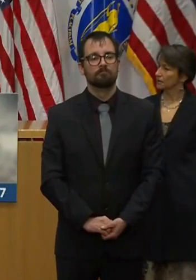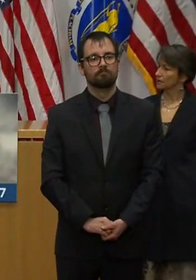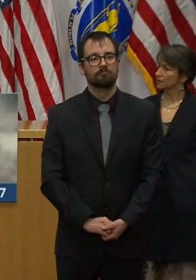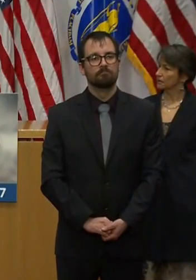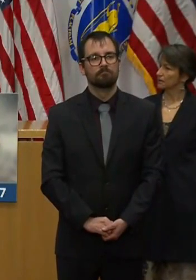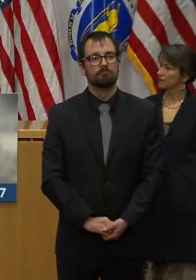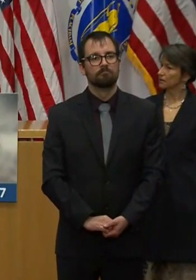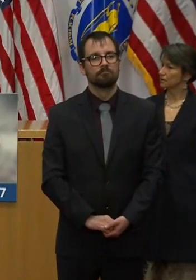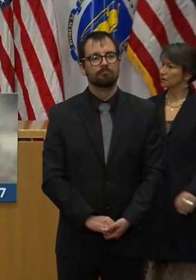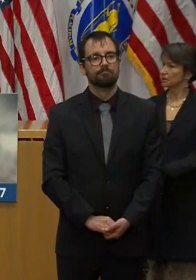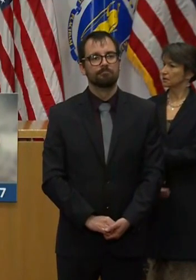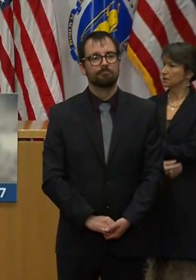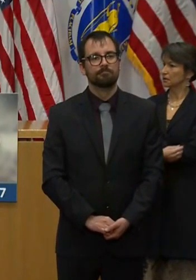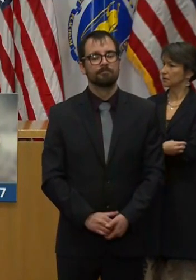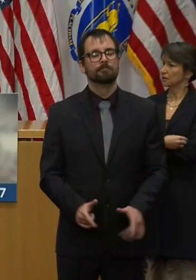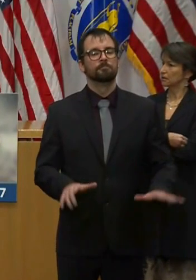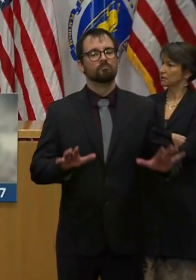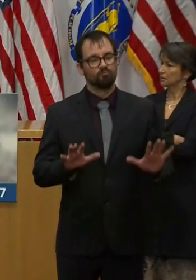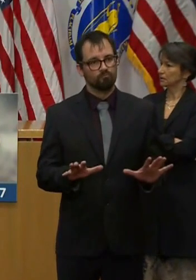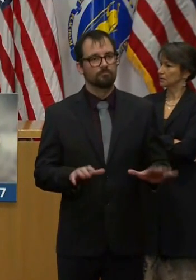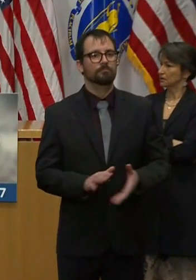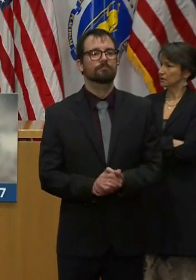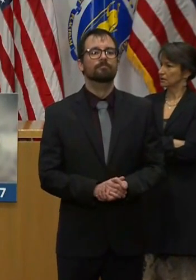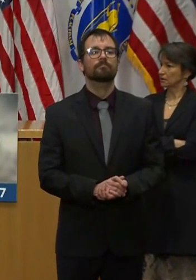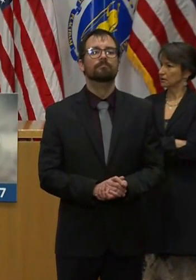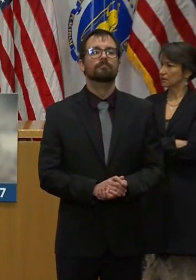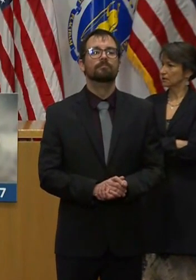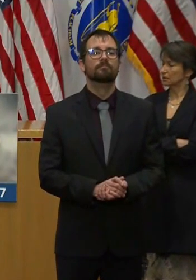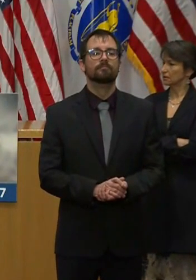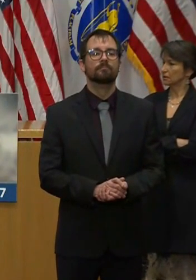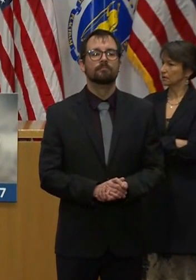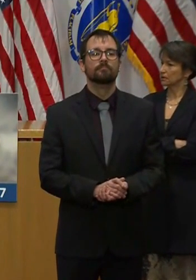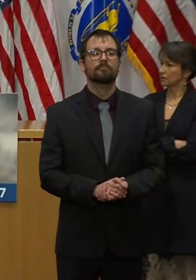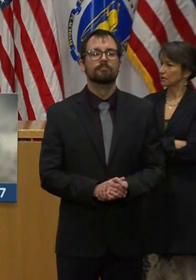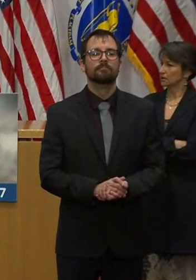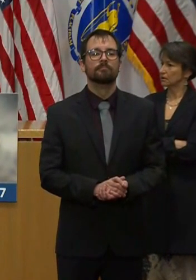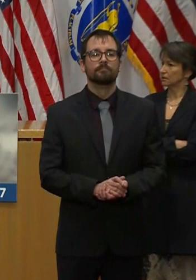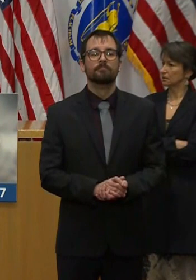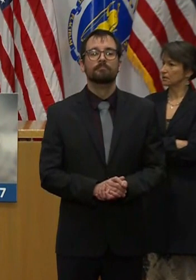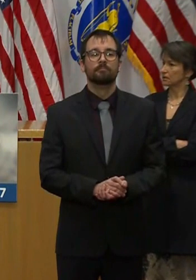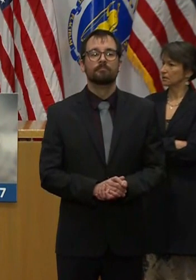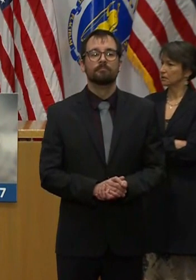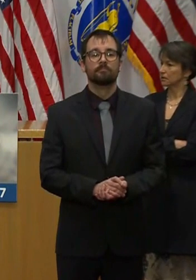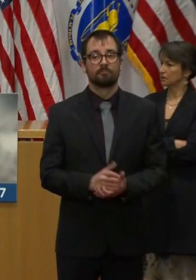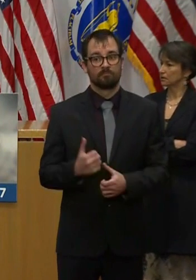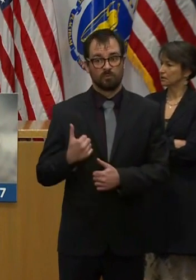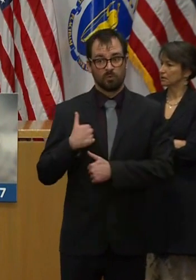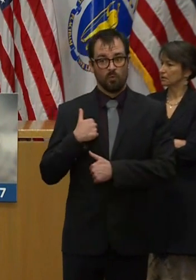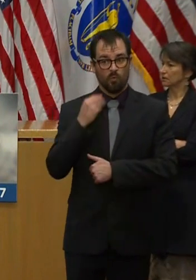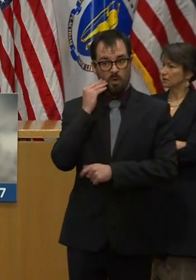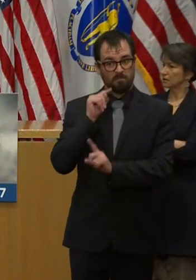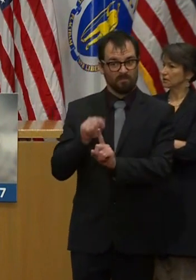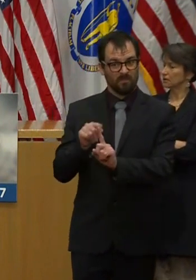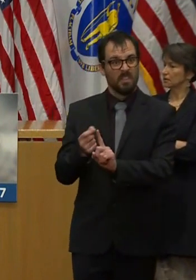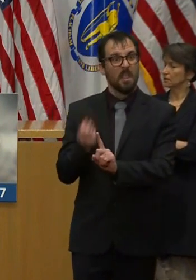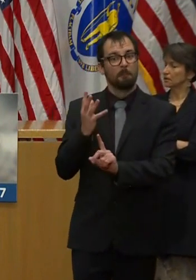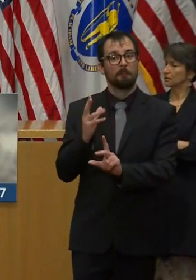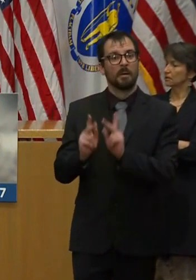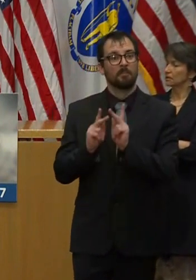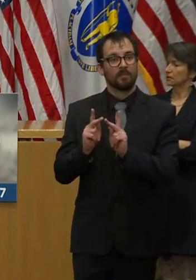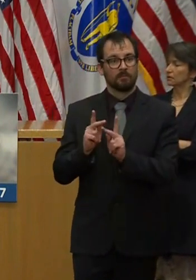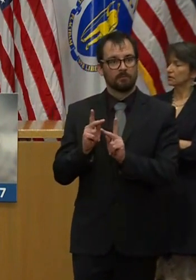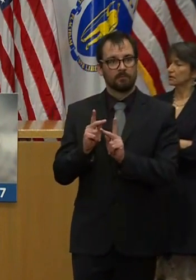The total numbers at the Holyoke Soldier Home, as of today, we've had 21 veteran resident deaths,